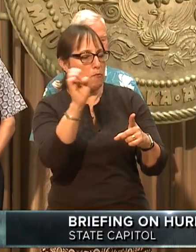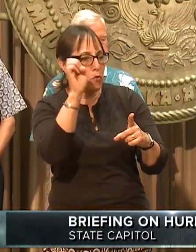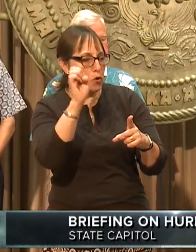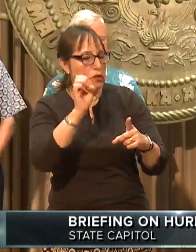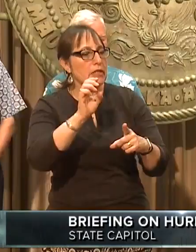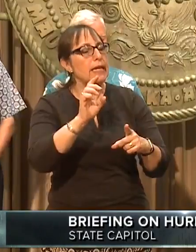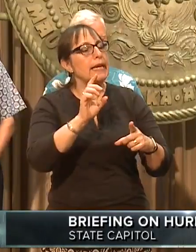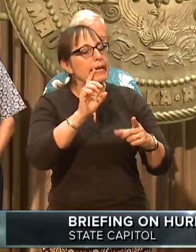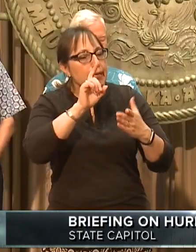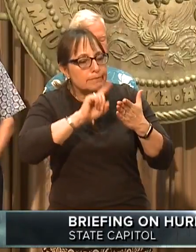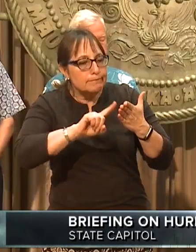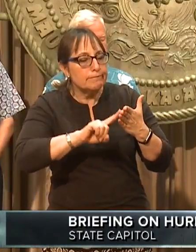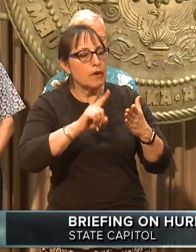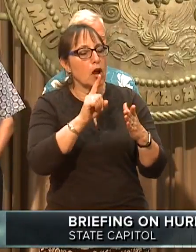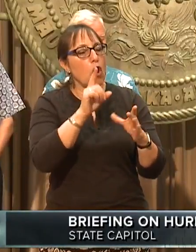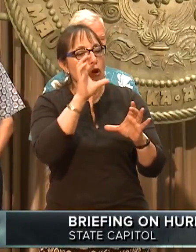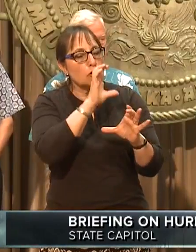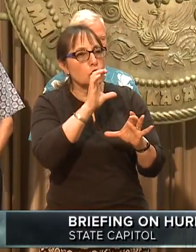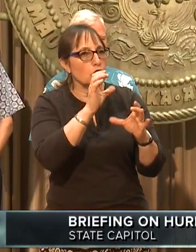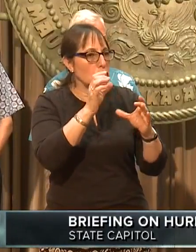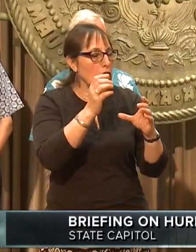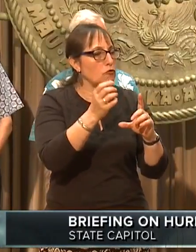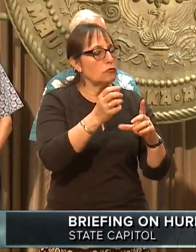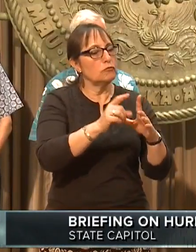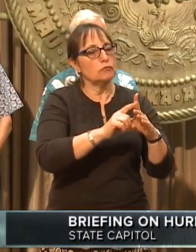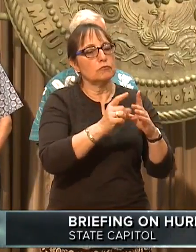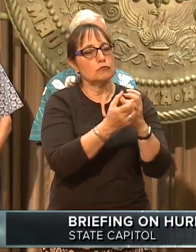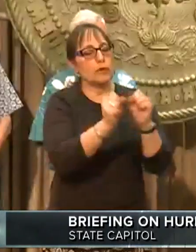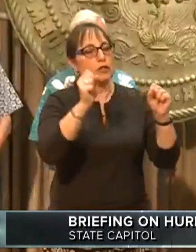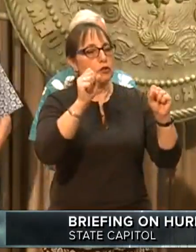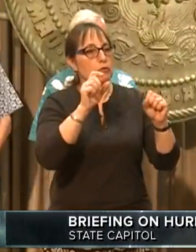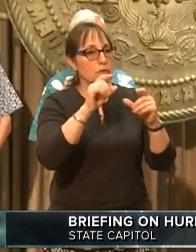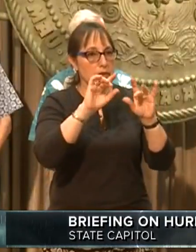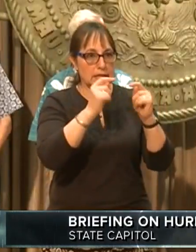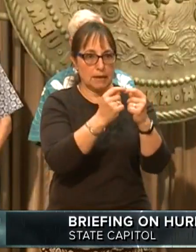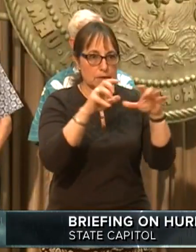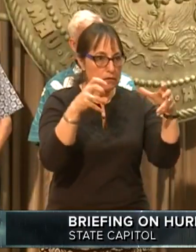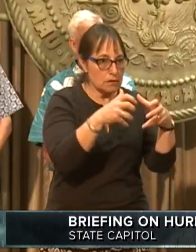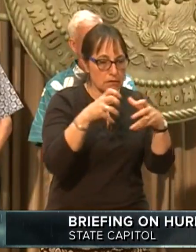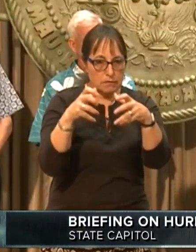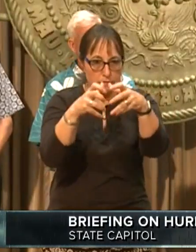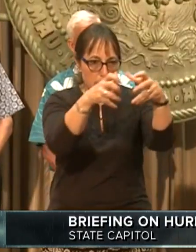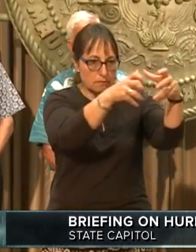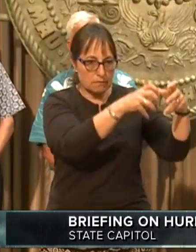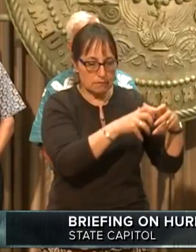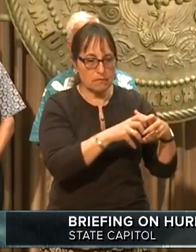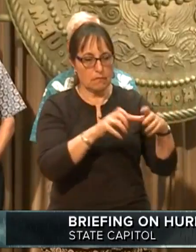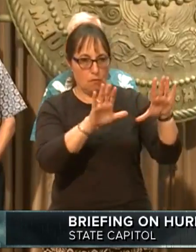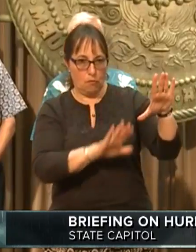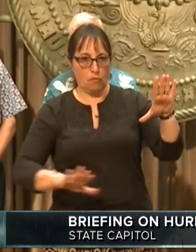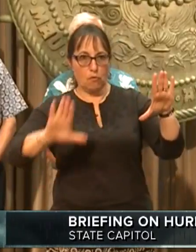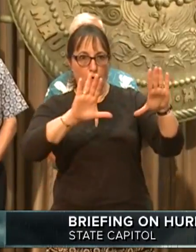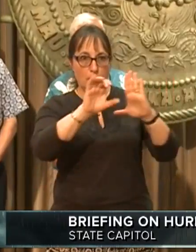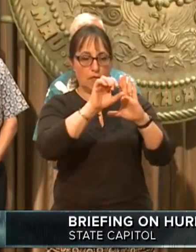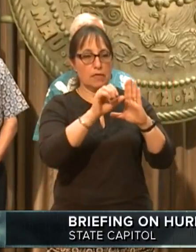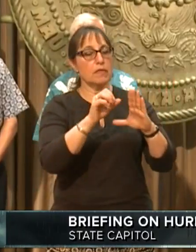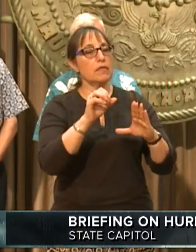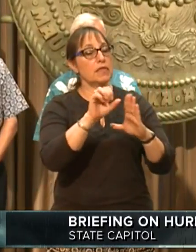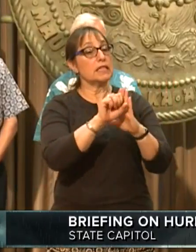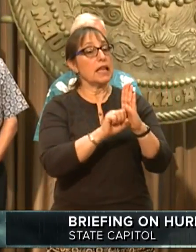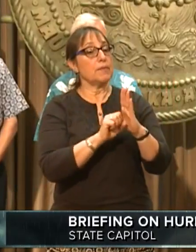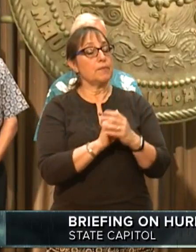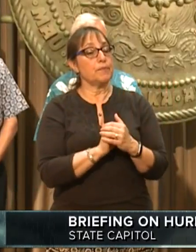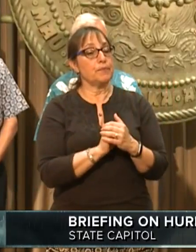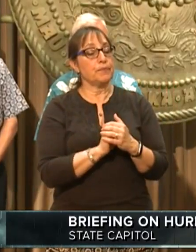teams. Everything is here on the islands, and so we're ready to go when it happens. So